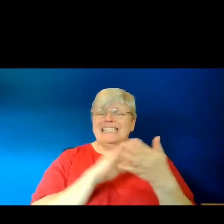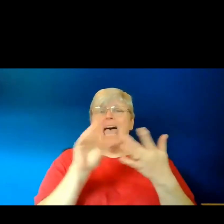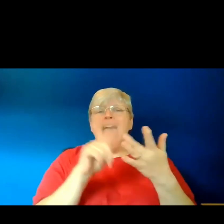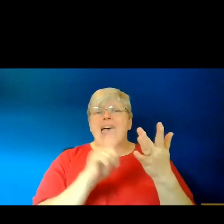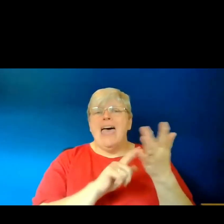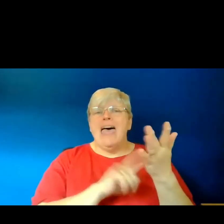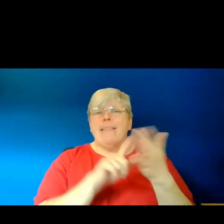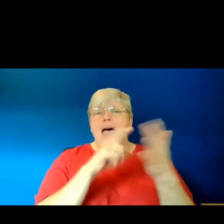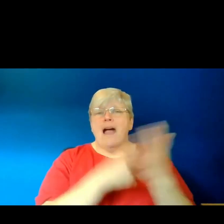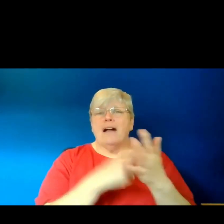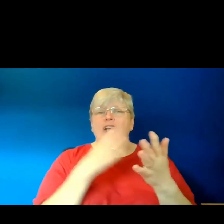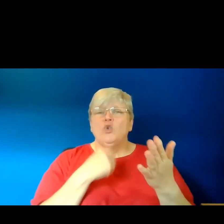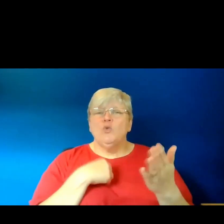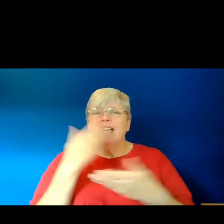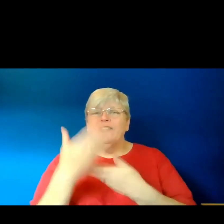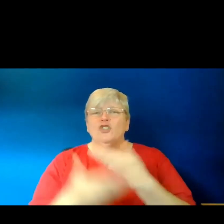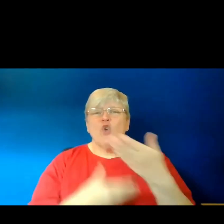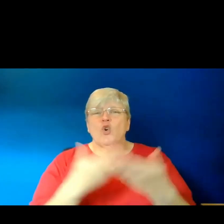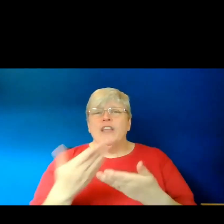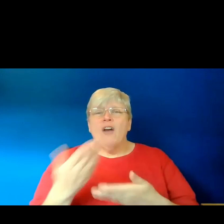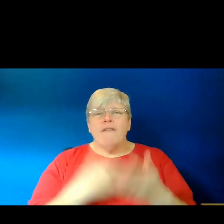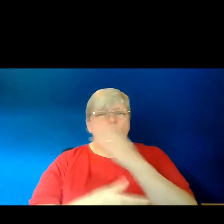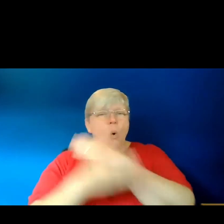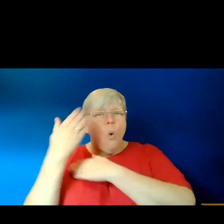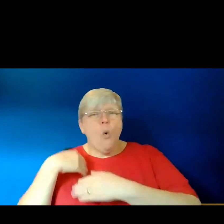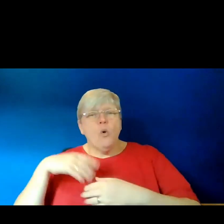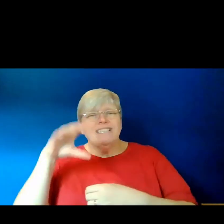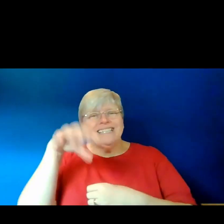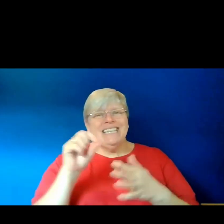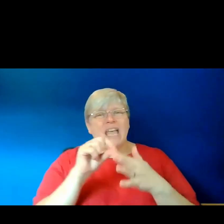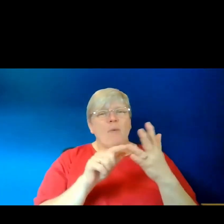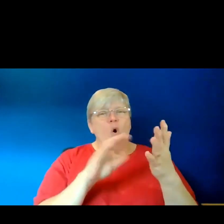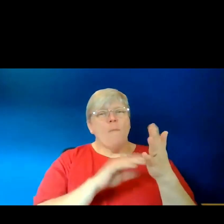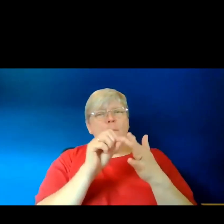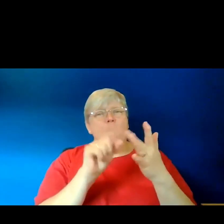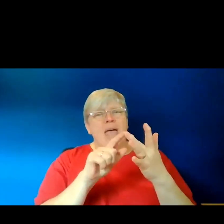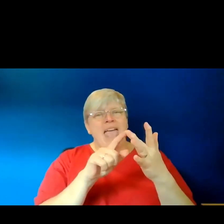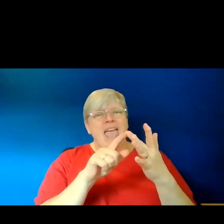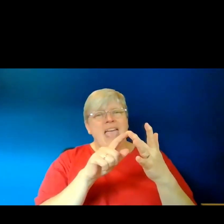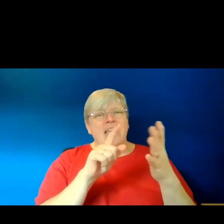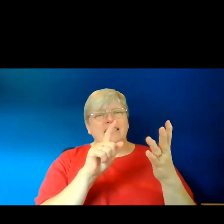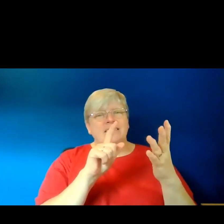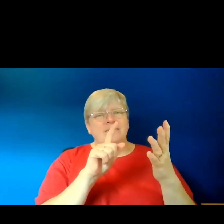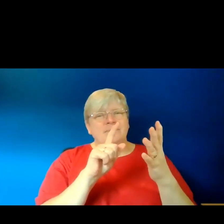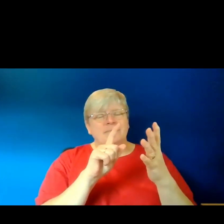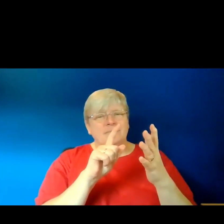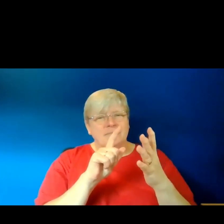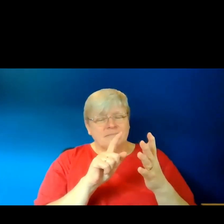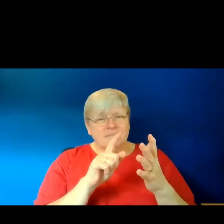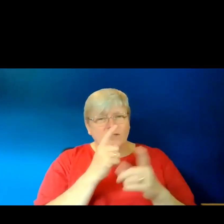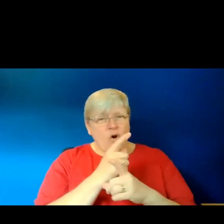uses the story of the ancient city of Pompeii and its inhabitants to talk about the